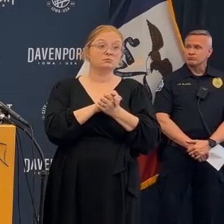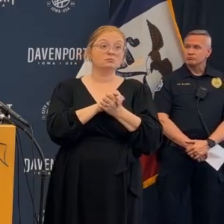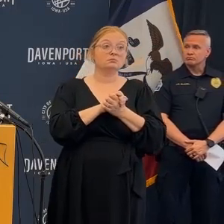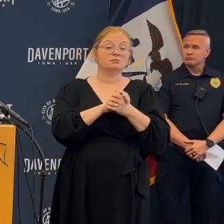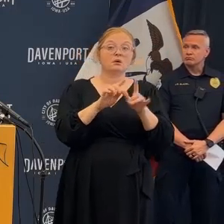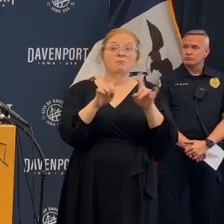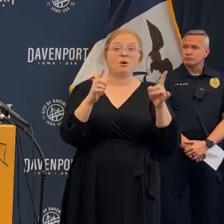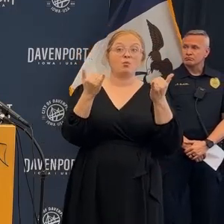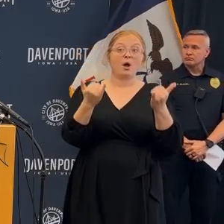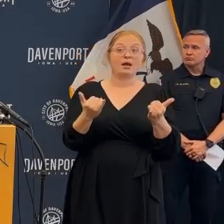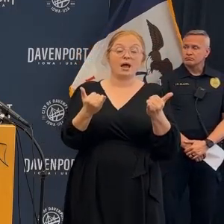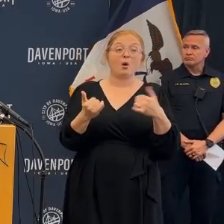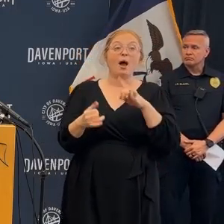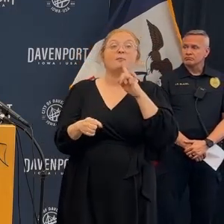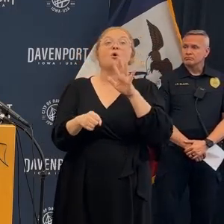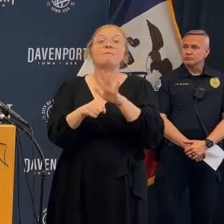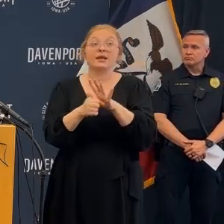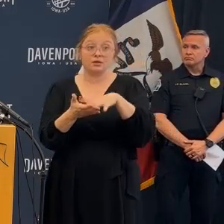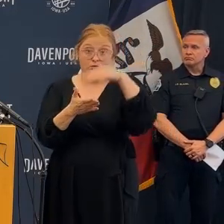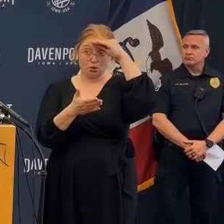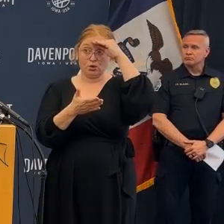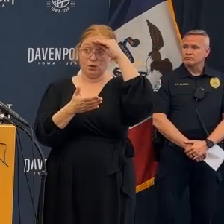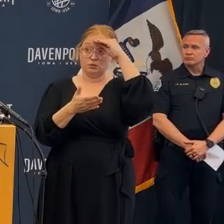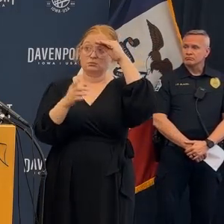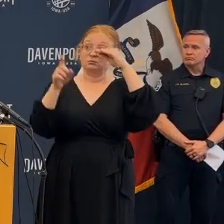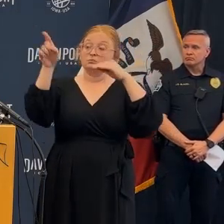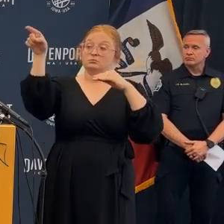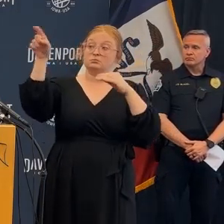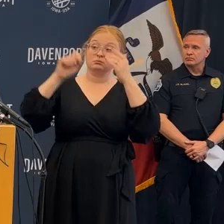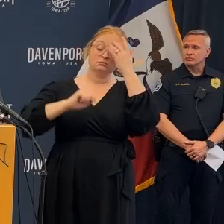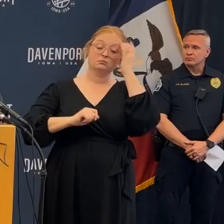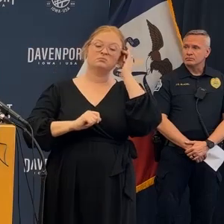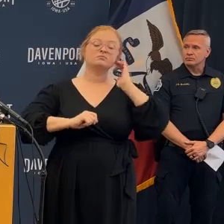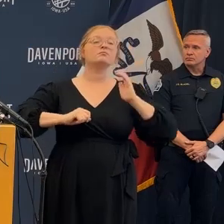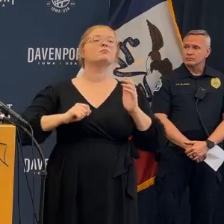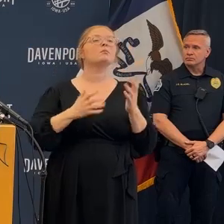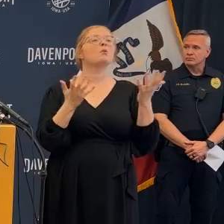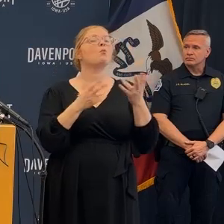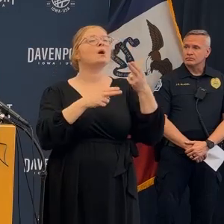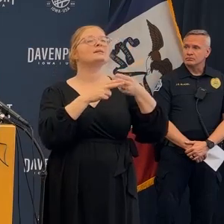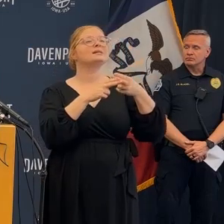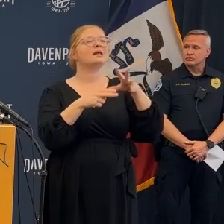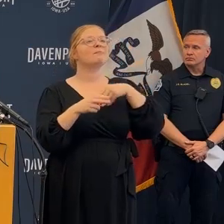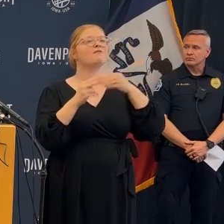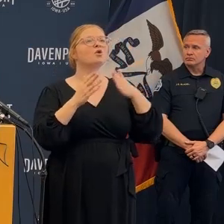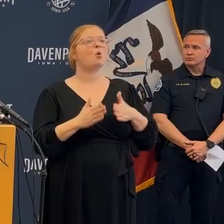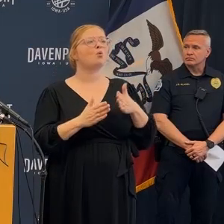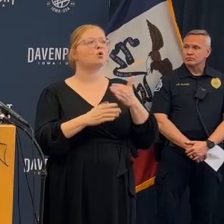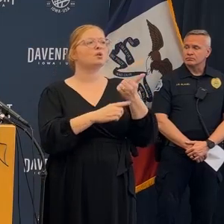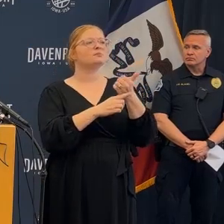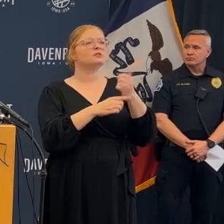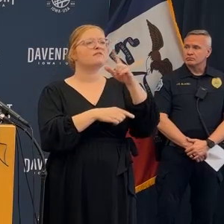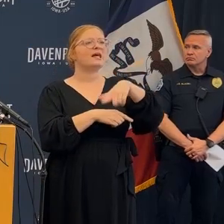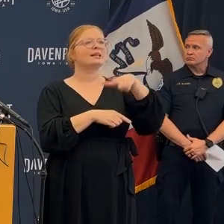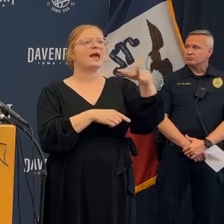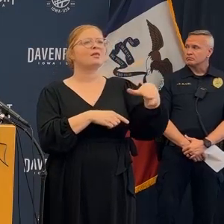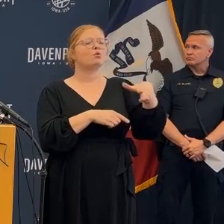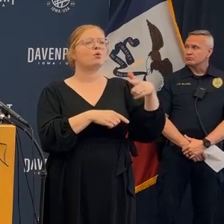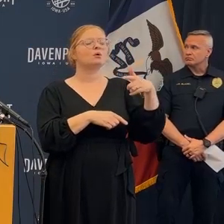believe me though I want to know okay and so does everybody else we want to know